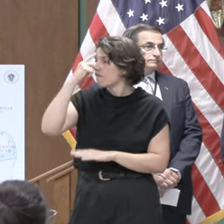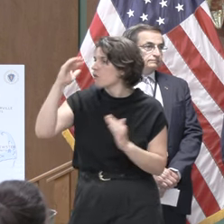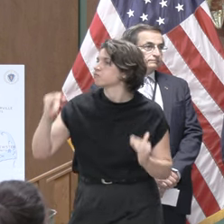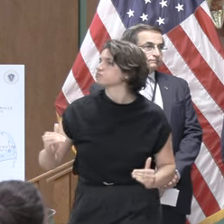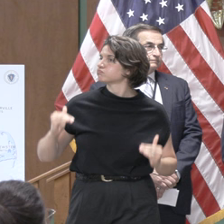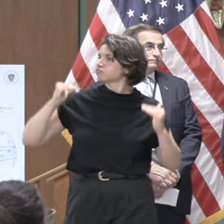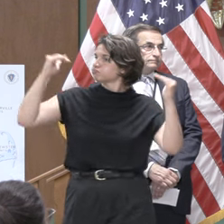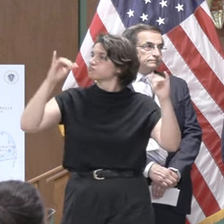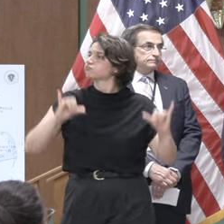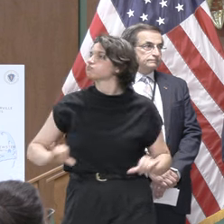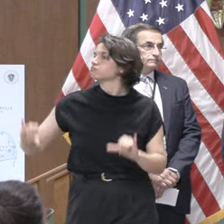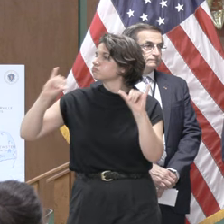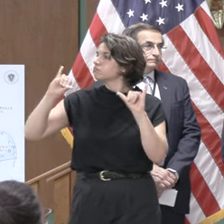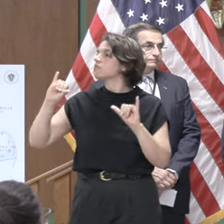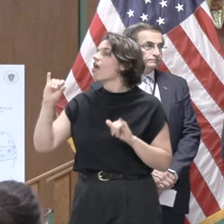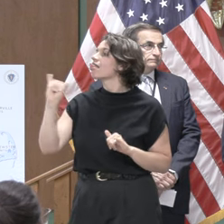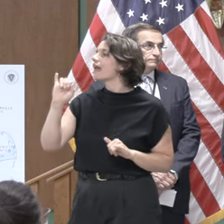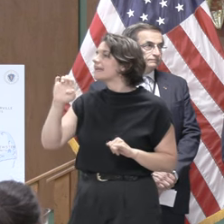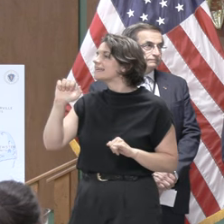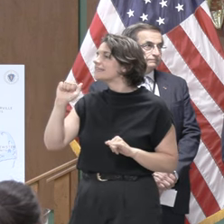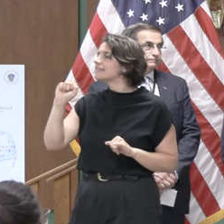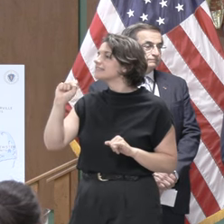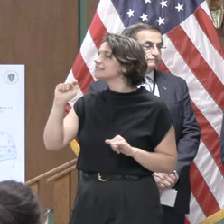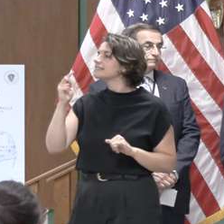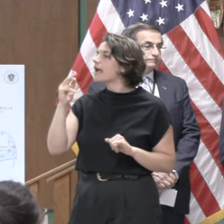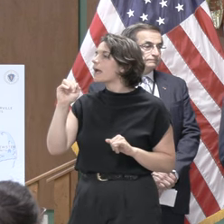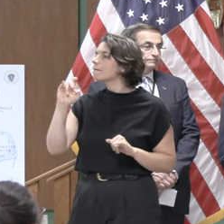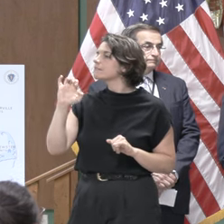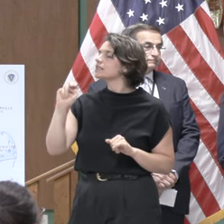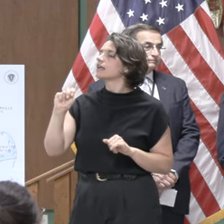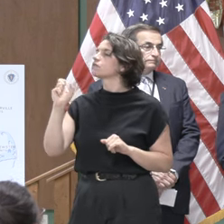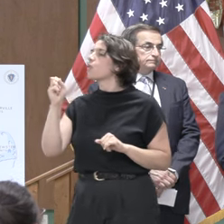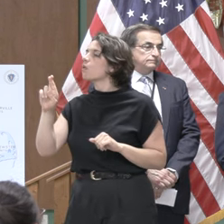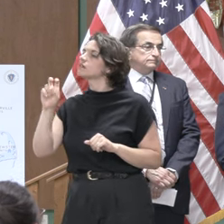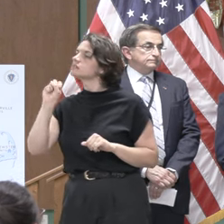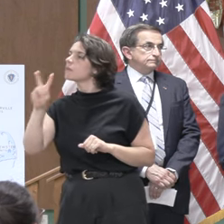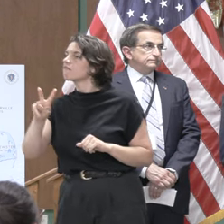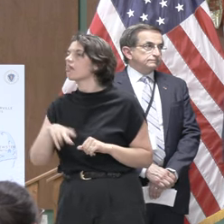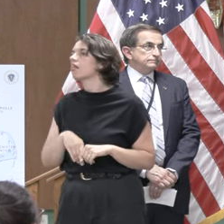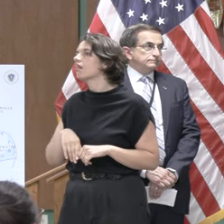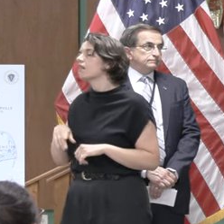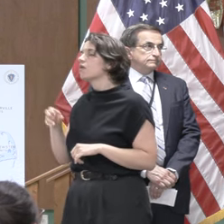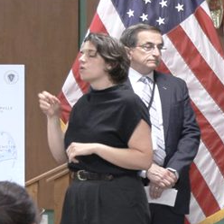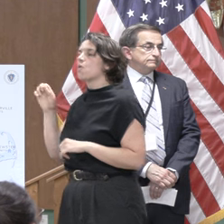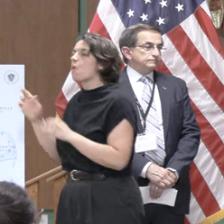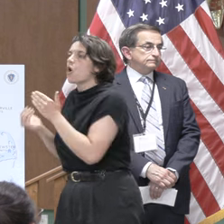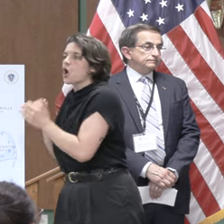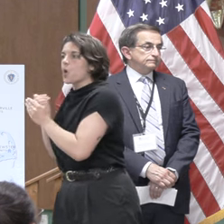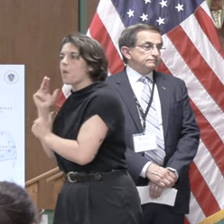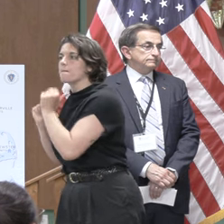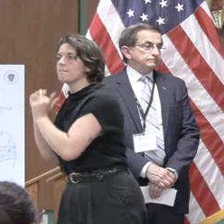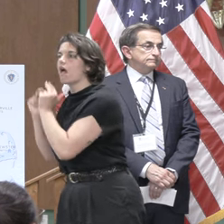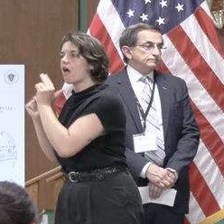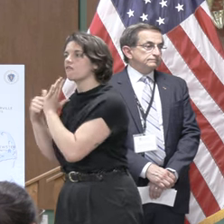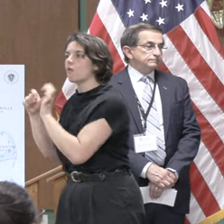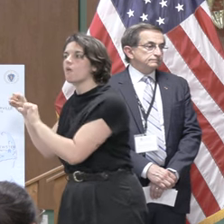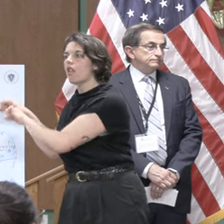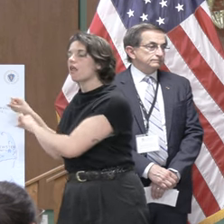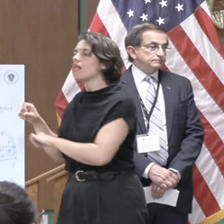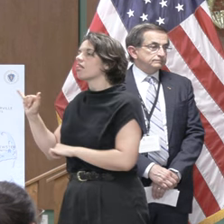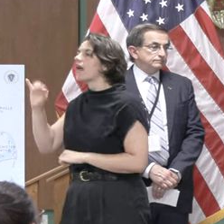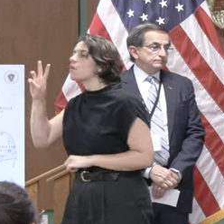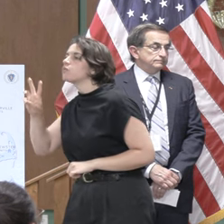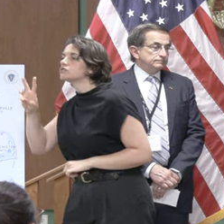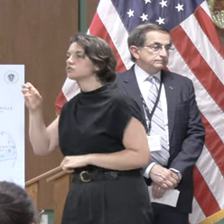east hampton or summerville or creating 100 percent affordable housing for seniors in worcester or 100 of affordable